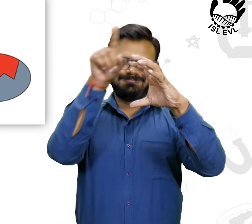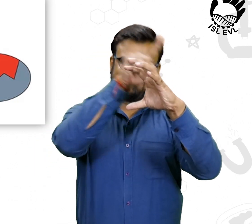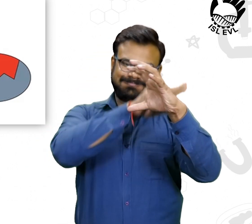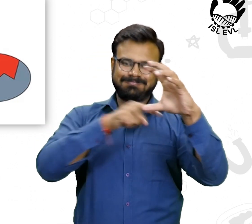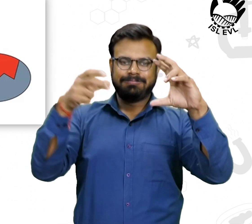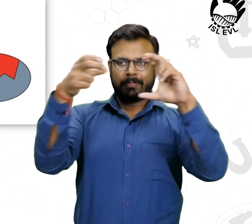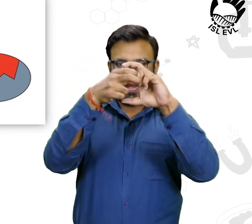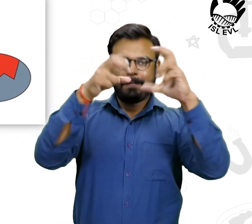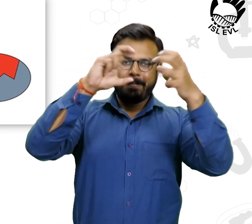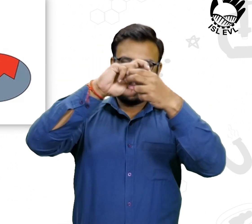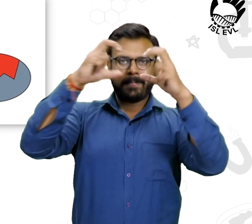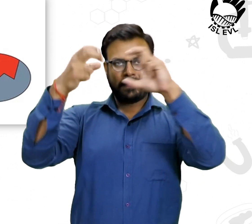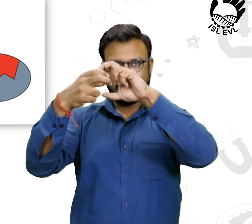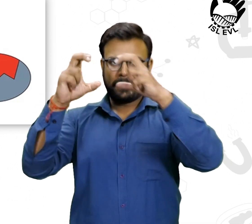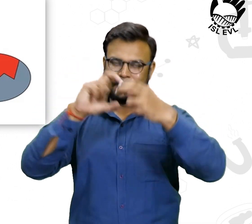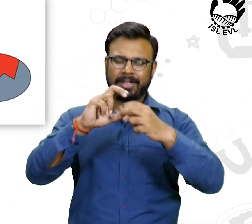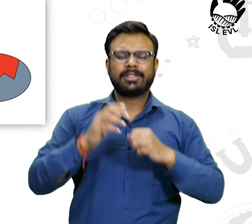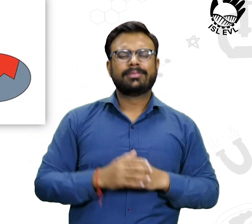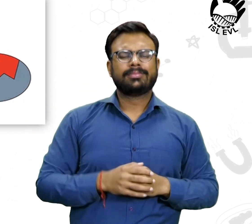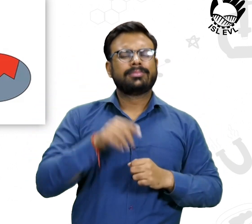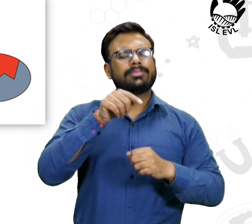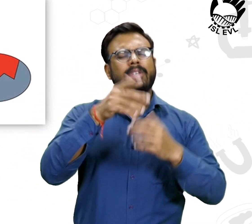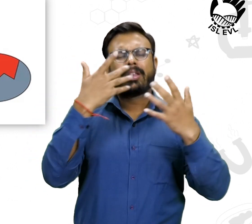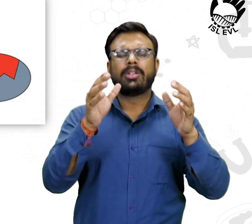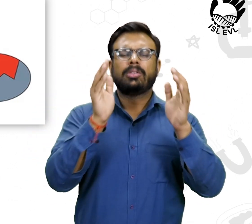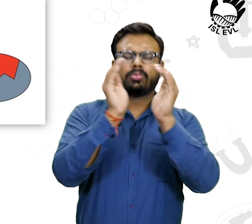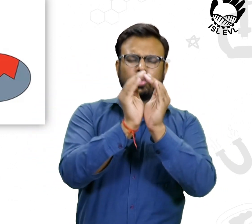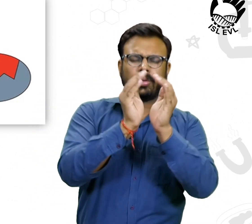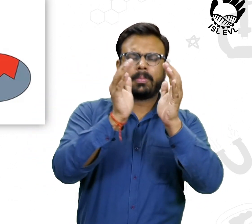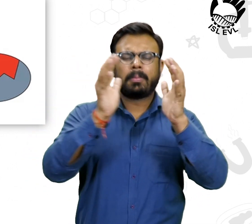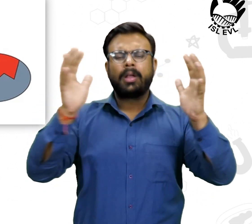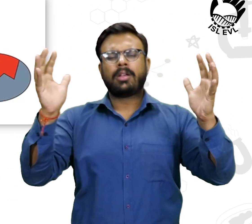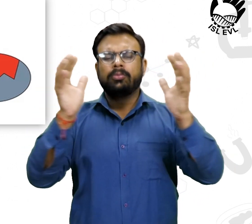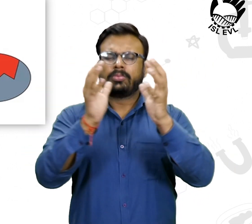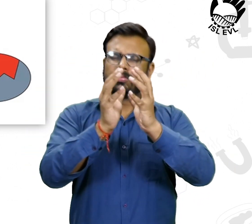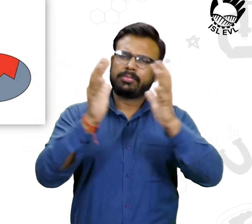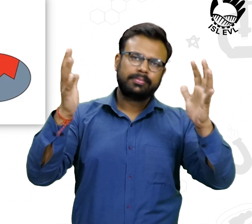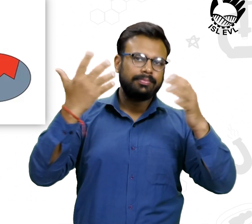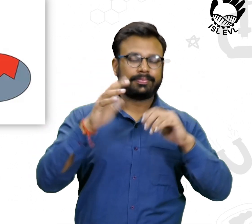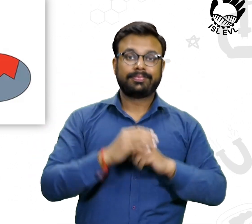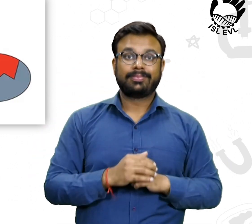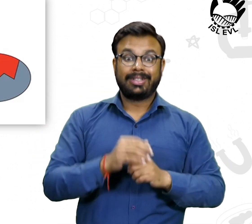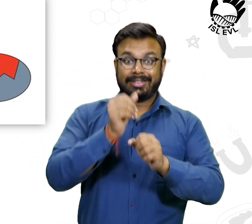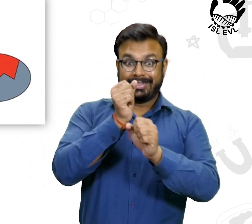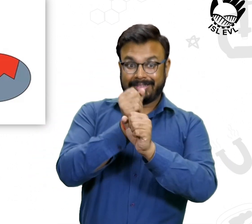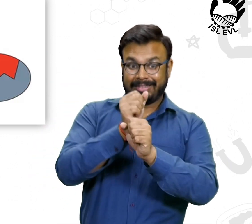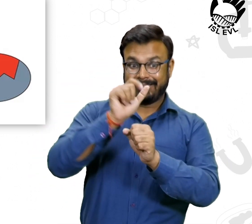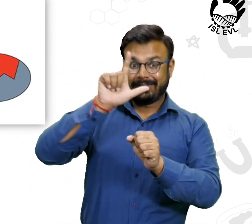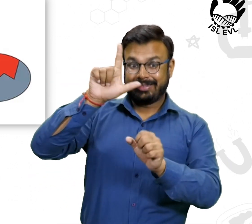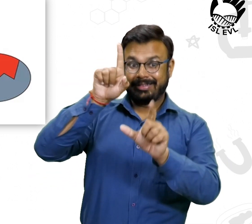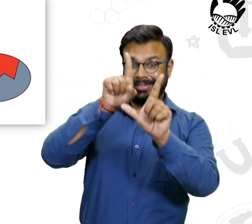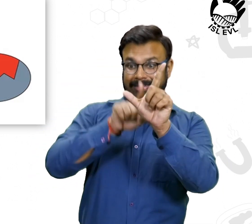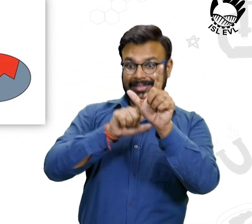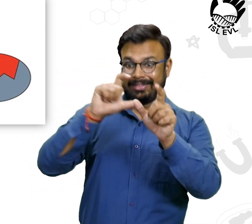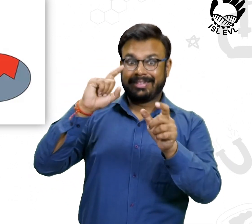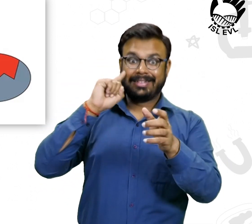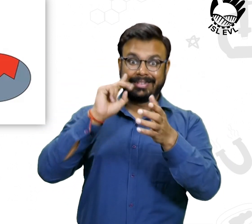machinery which forms proteins. Given its size, glycine snuggles